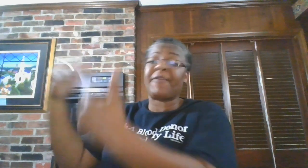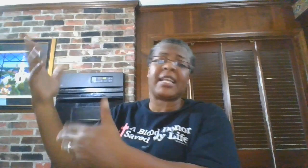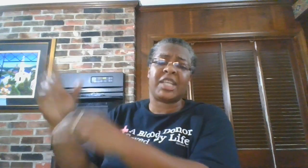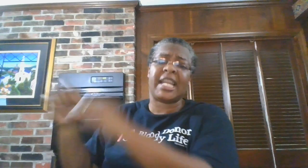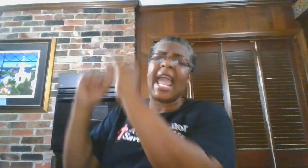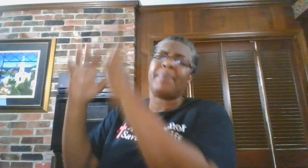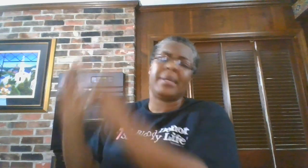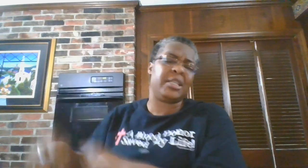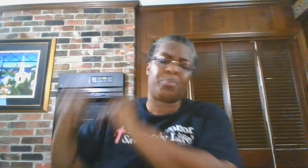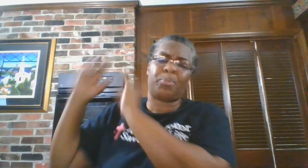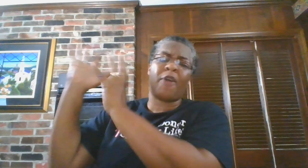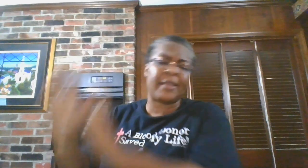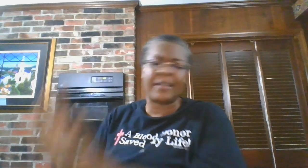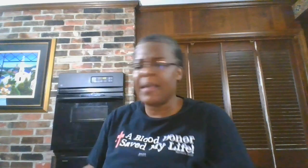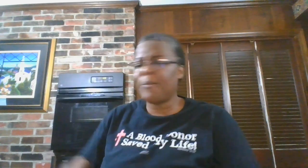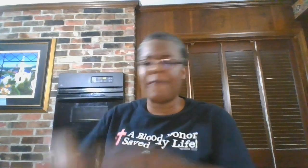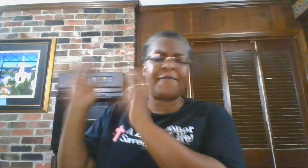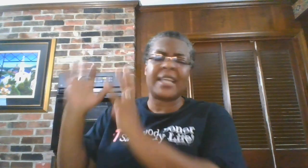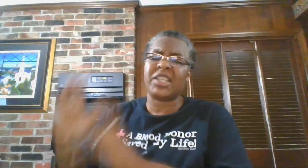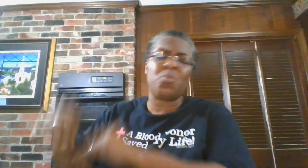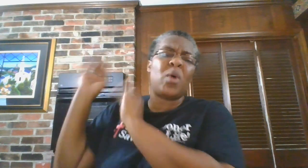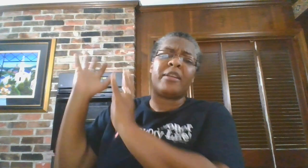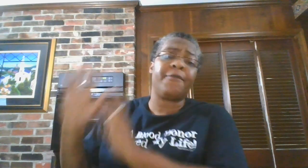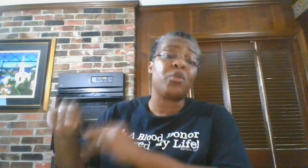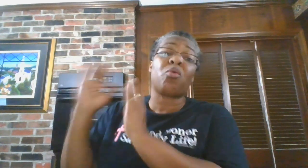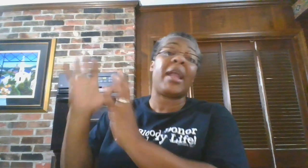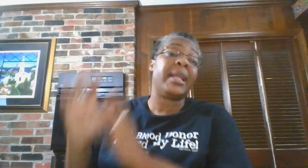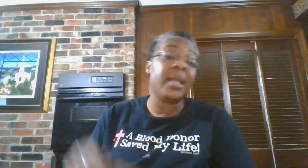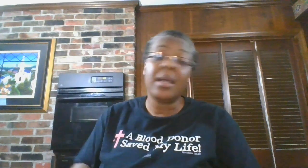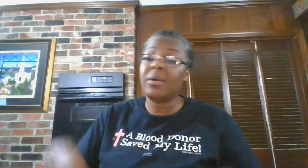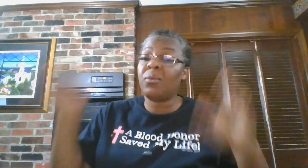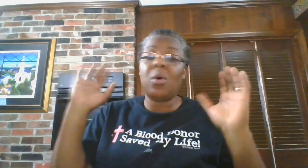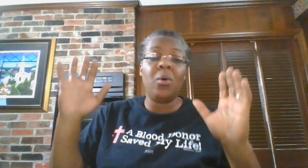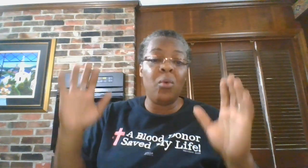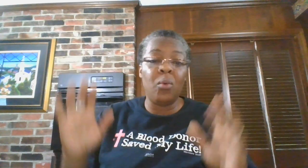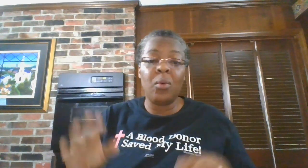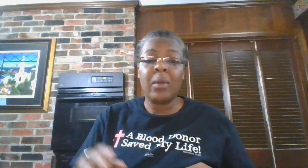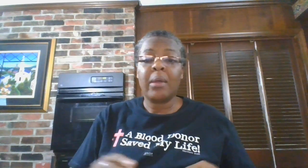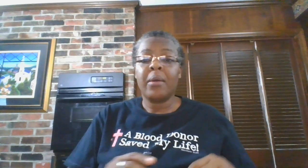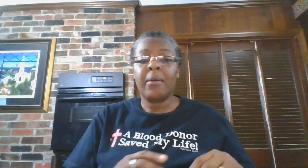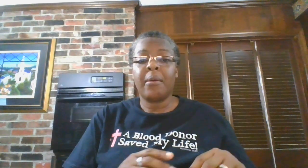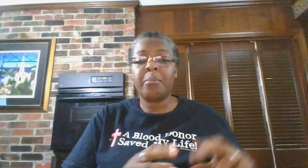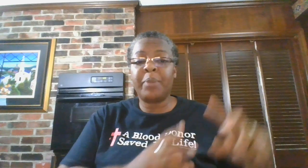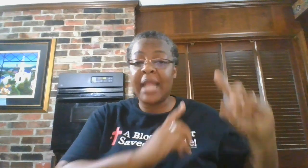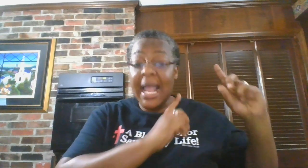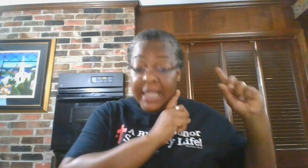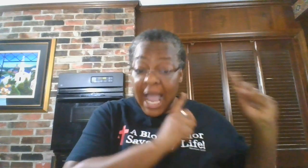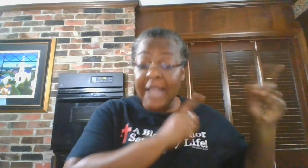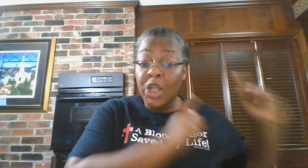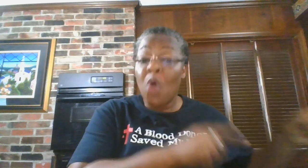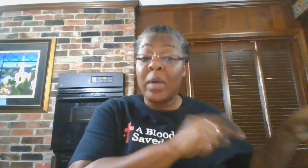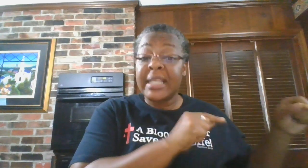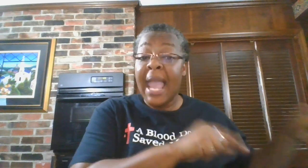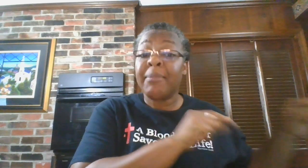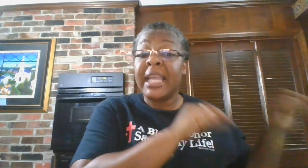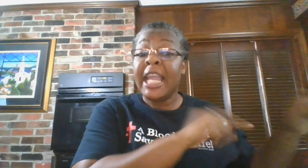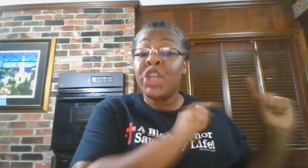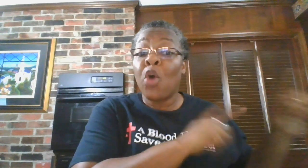perfection, happiness, perfect, perfection, wonderful, great. Woo. But I know what's happening in your